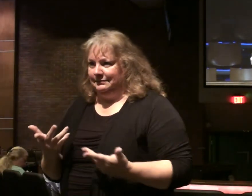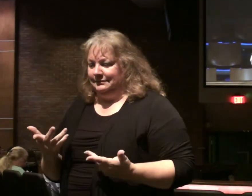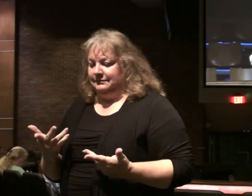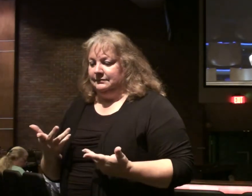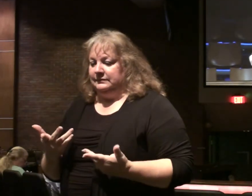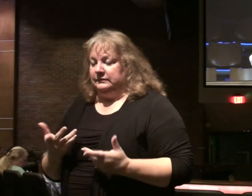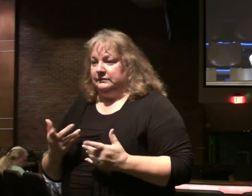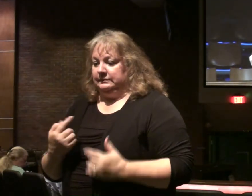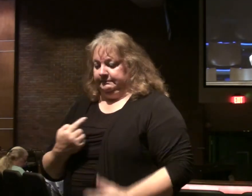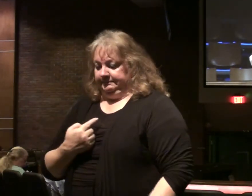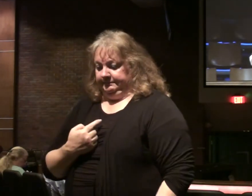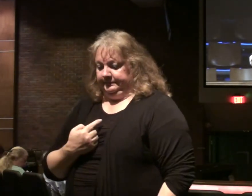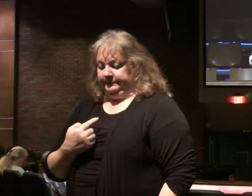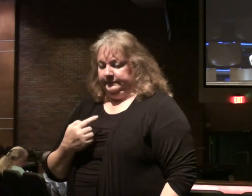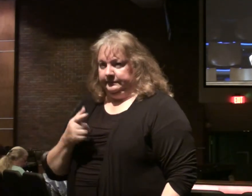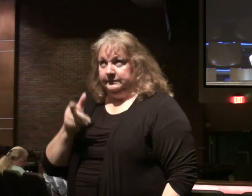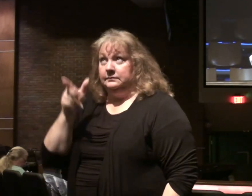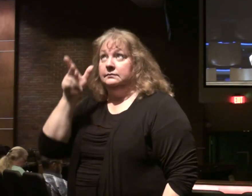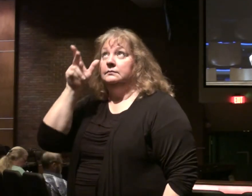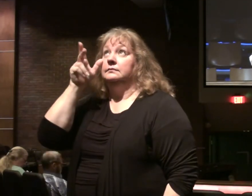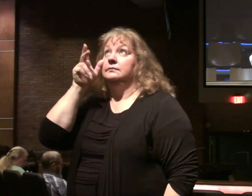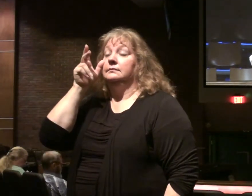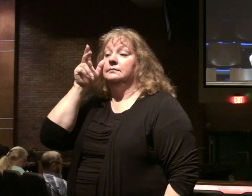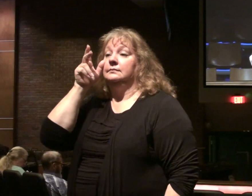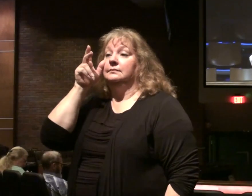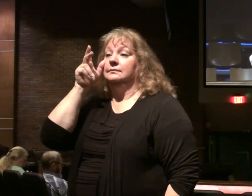The individual has ears. Let him hear.